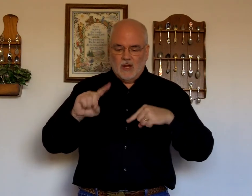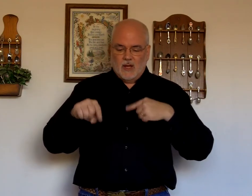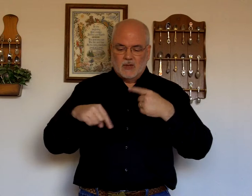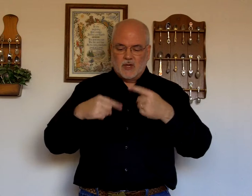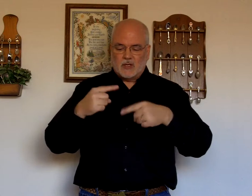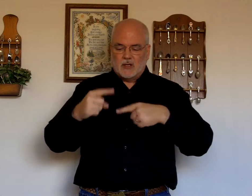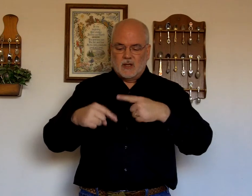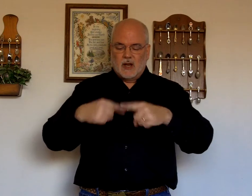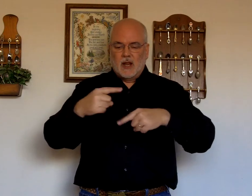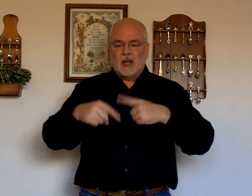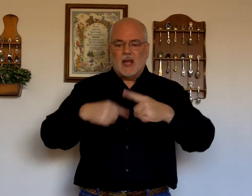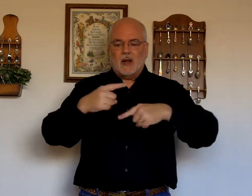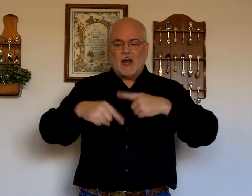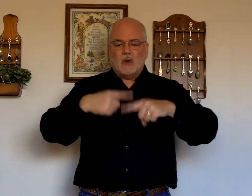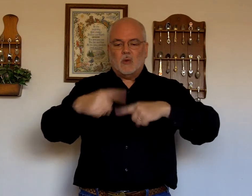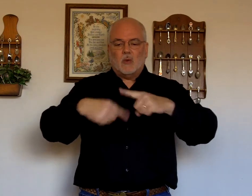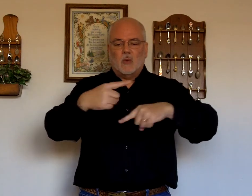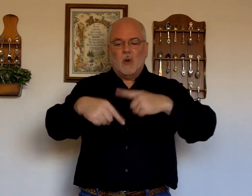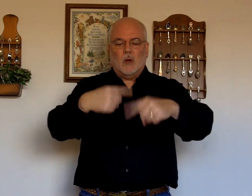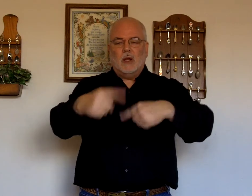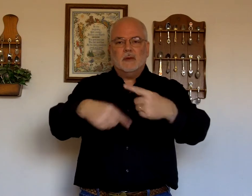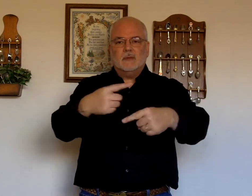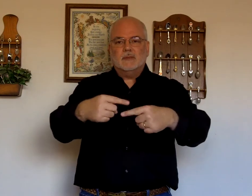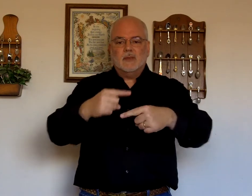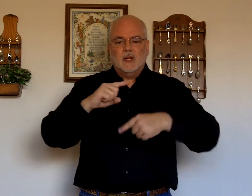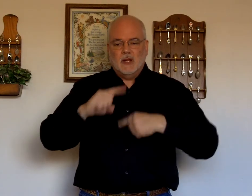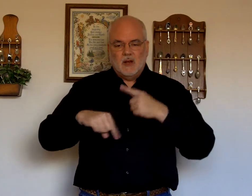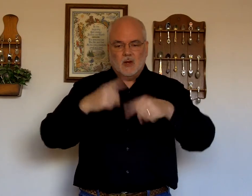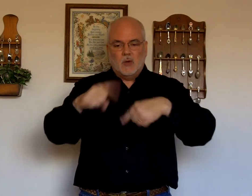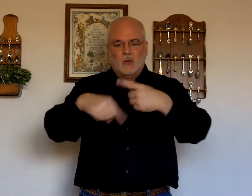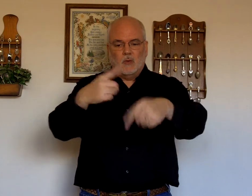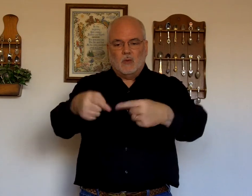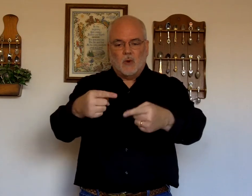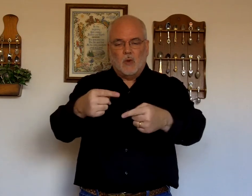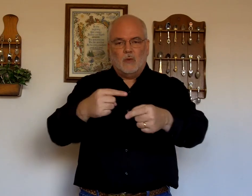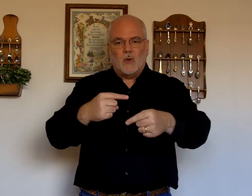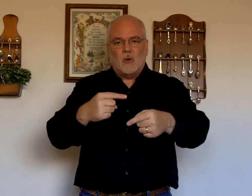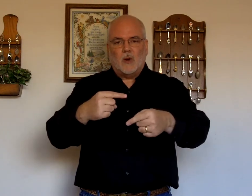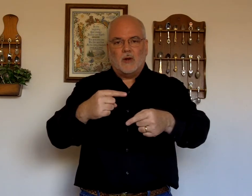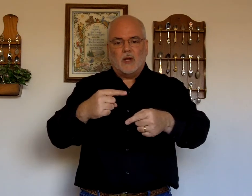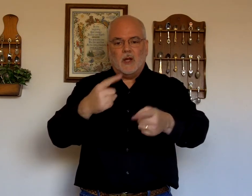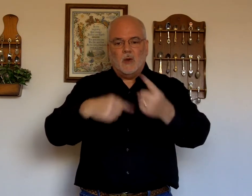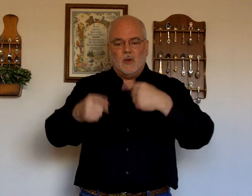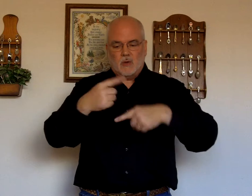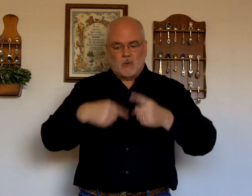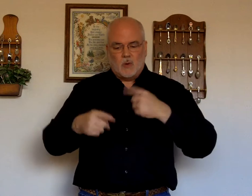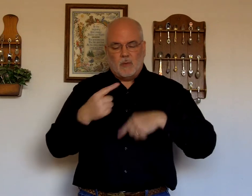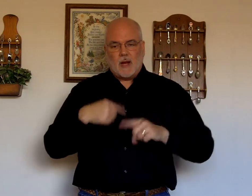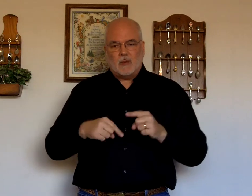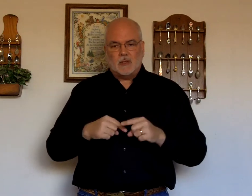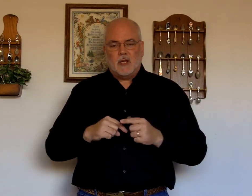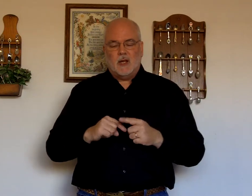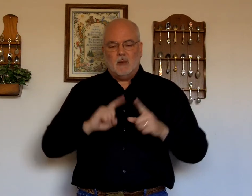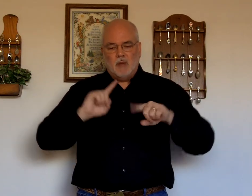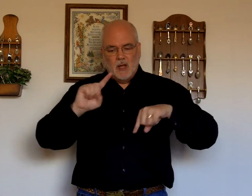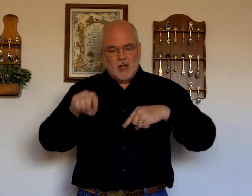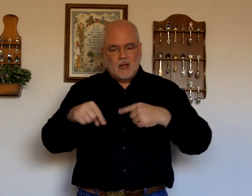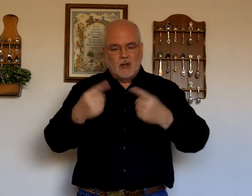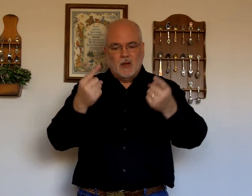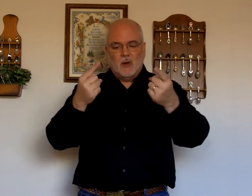Is just. Kind of like. Rolling. You. Roll. Forward. To go. You. Roll. Backward. To come. Go.